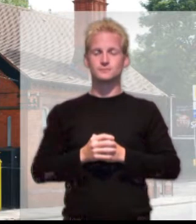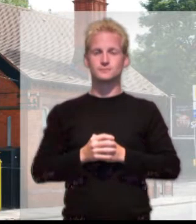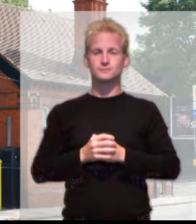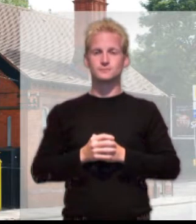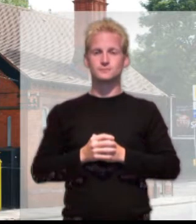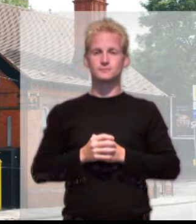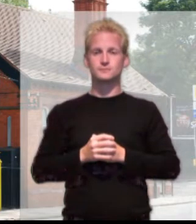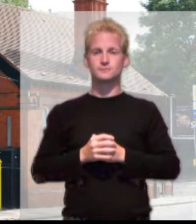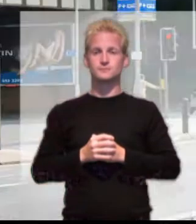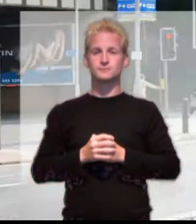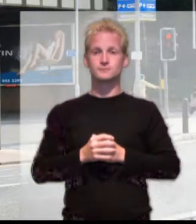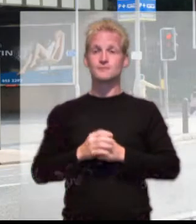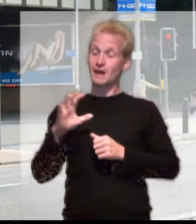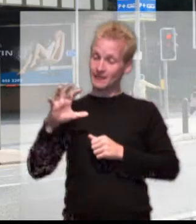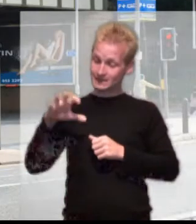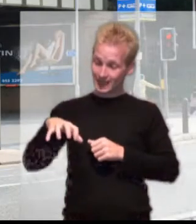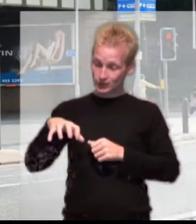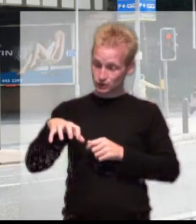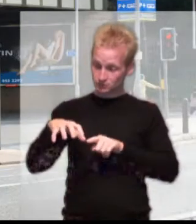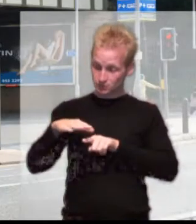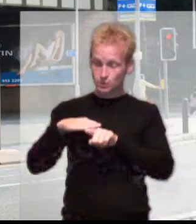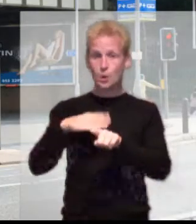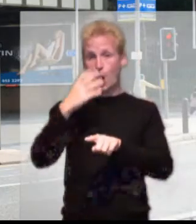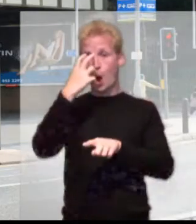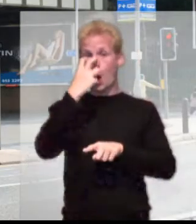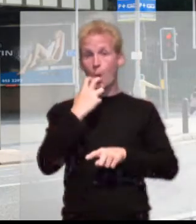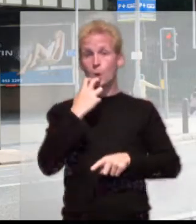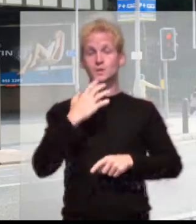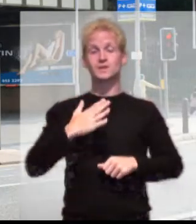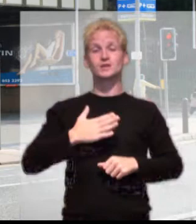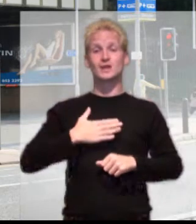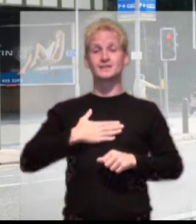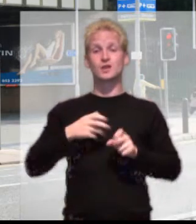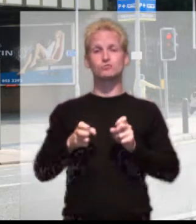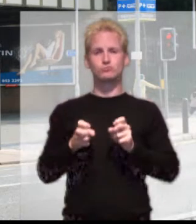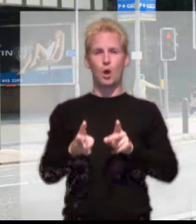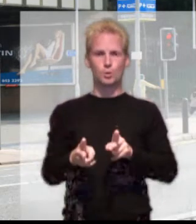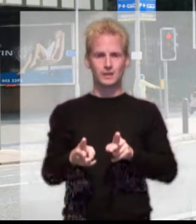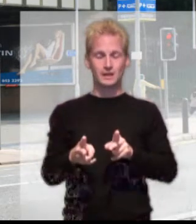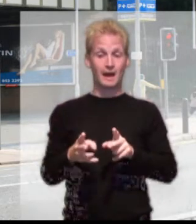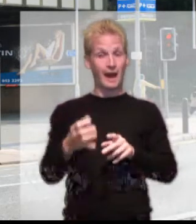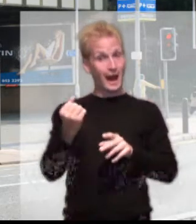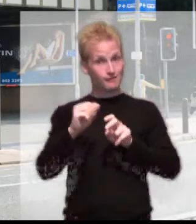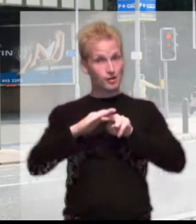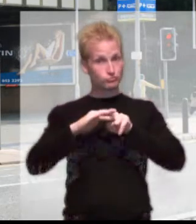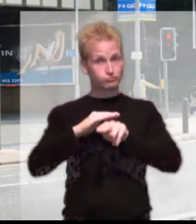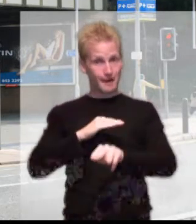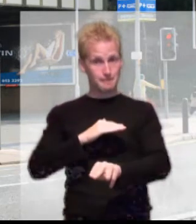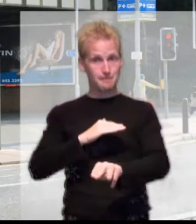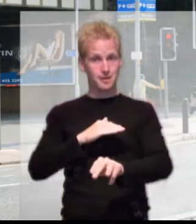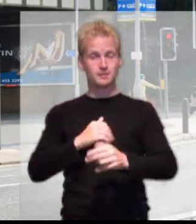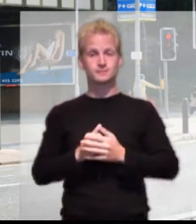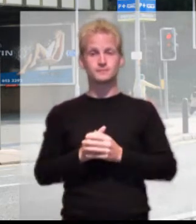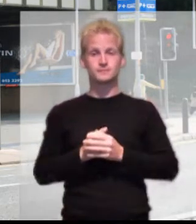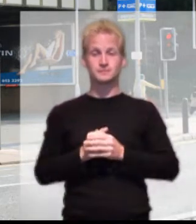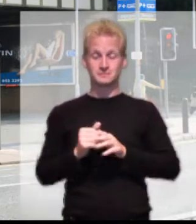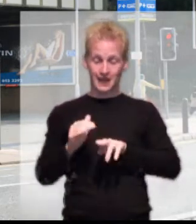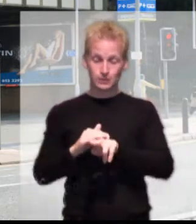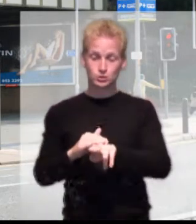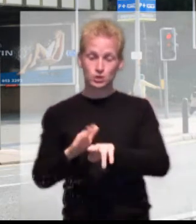Leave the station on to Old Chester Road. There is ramped access. Turn left. Cross